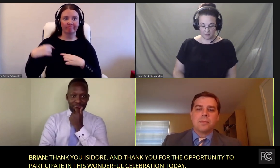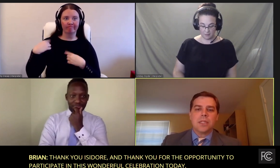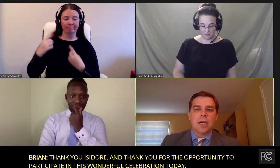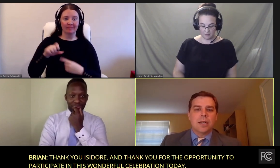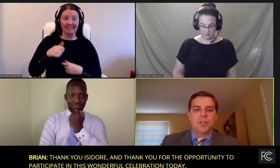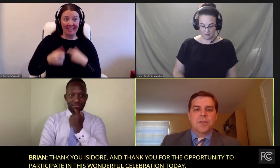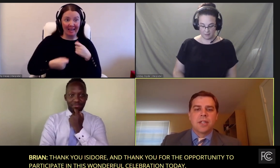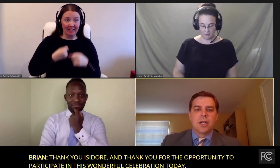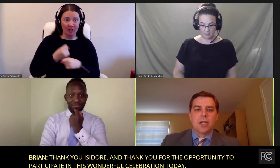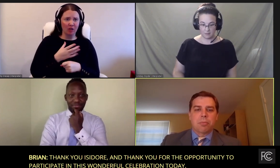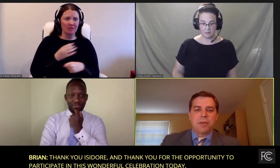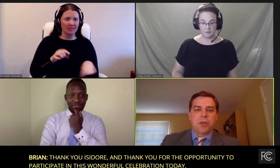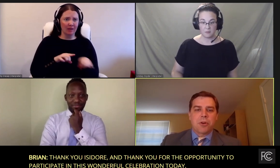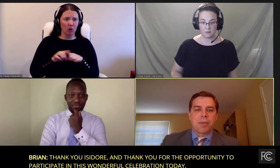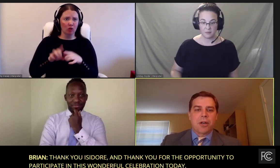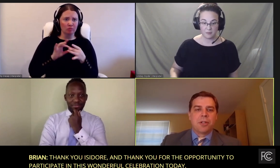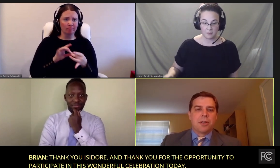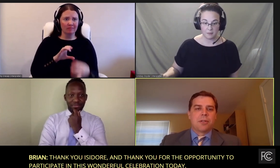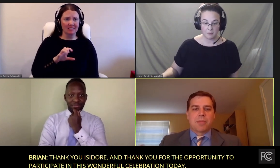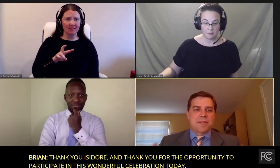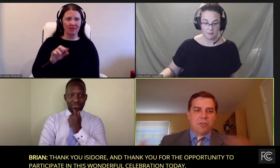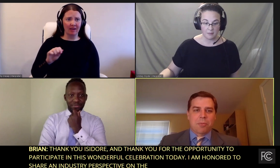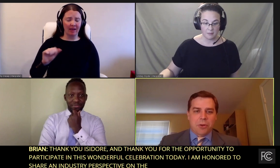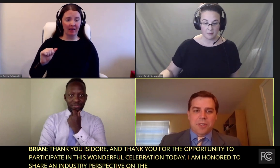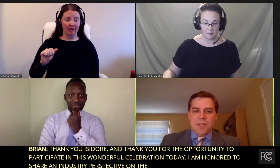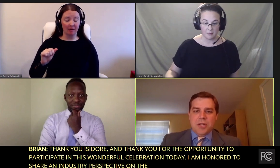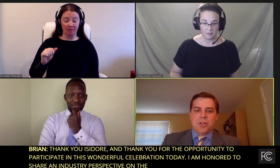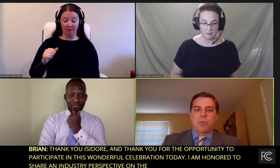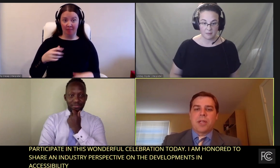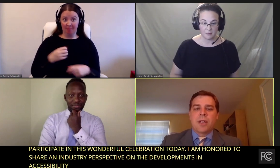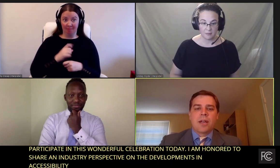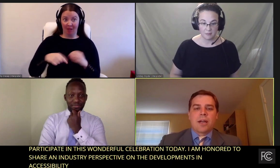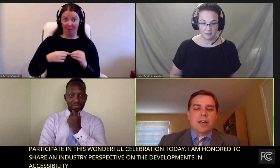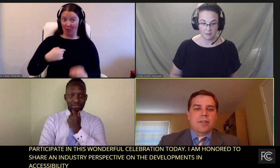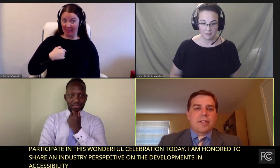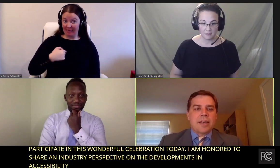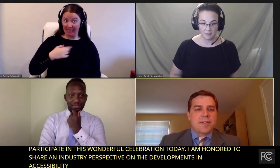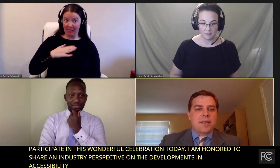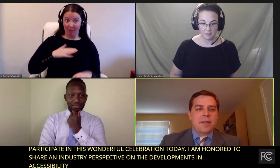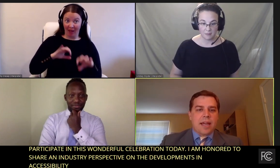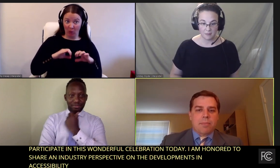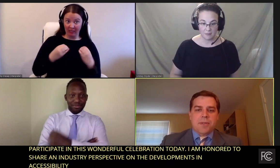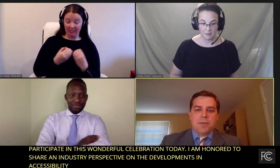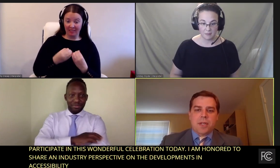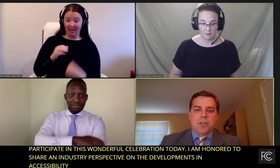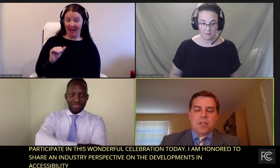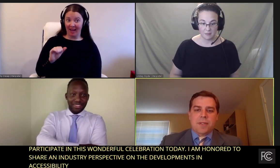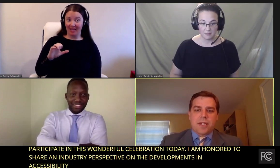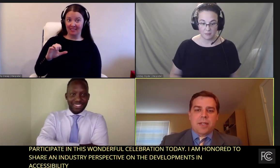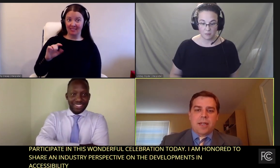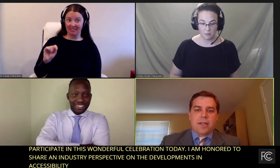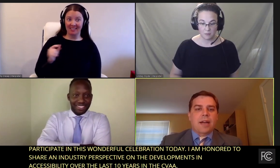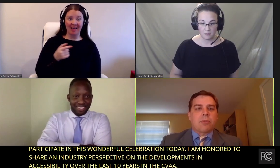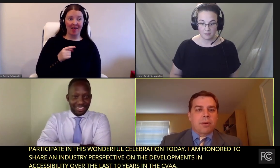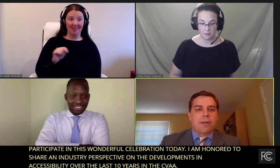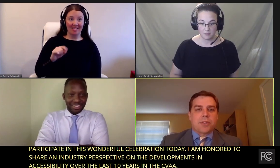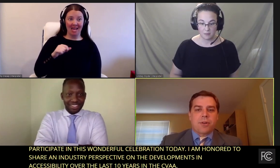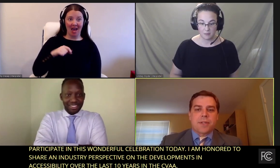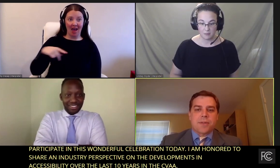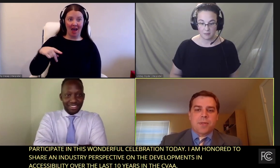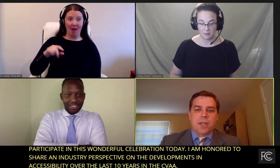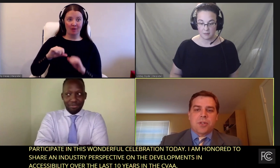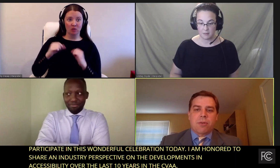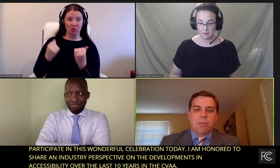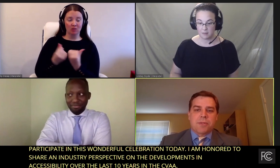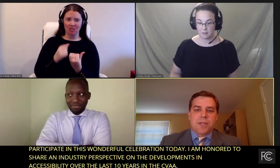Just a brief note about myself and my organization. We, the ACT, the App Association is a not for